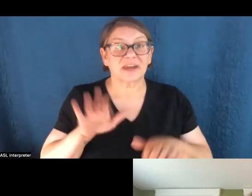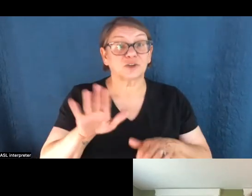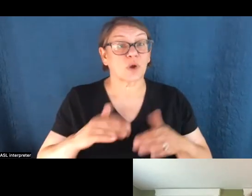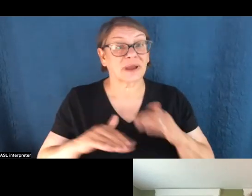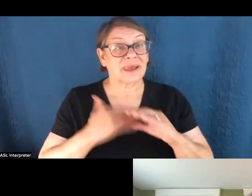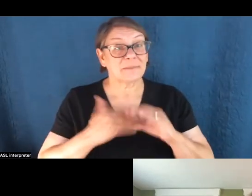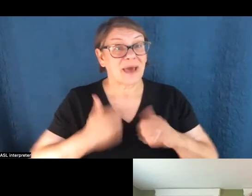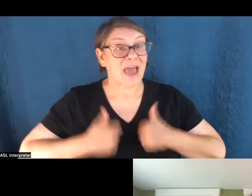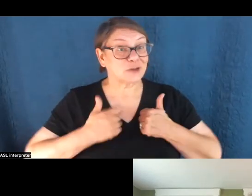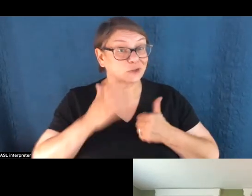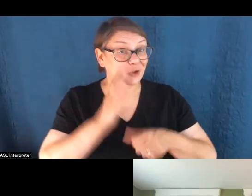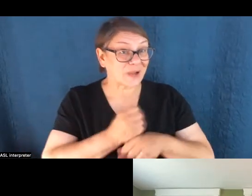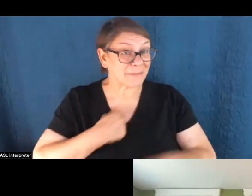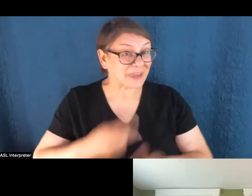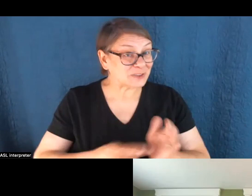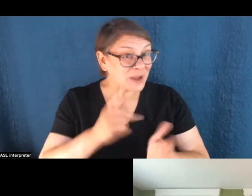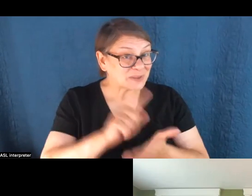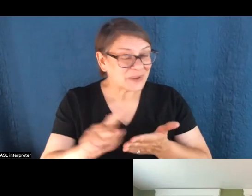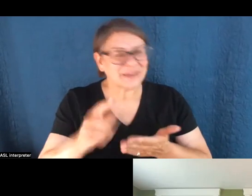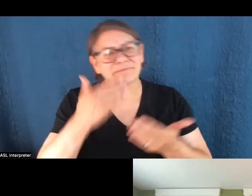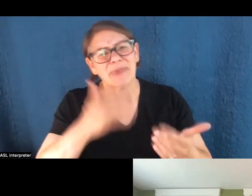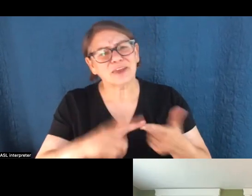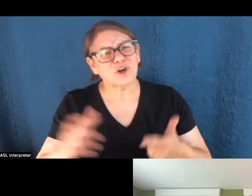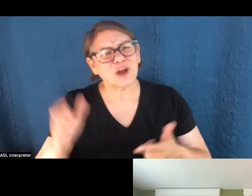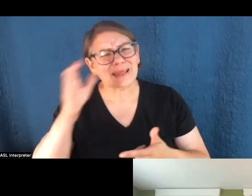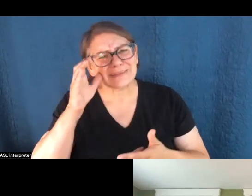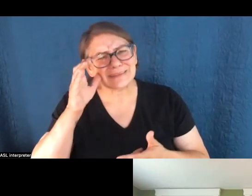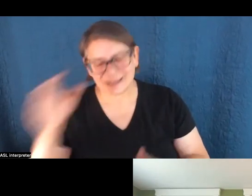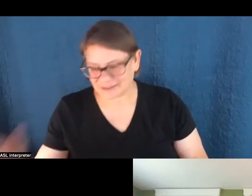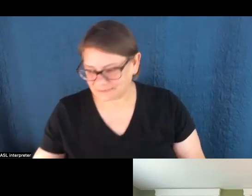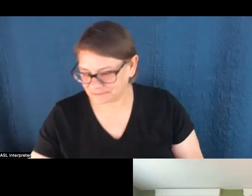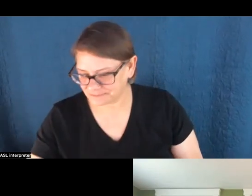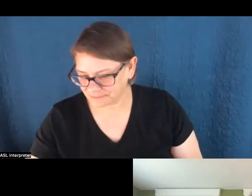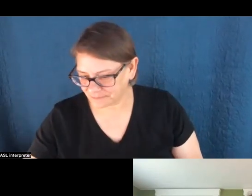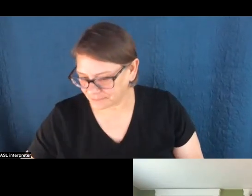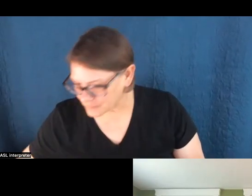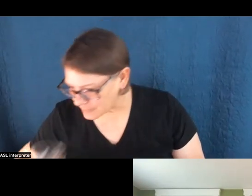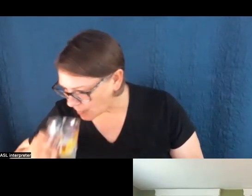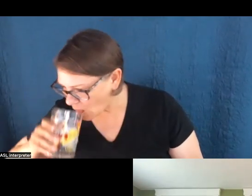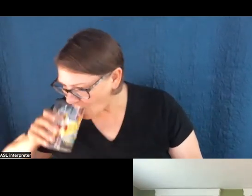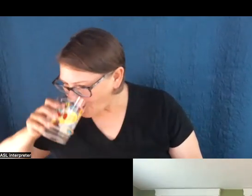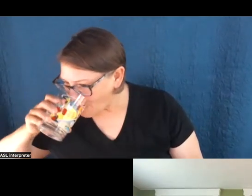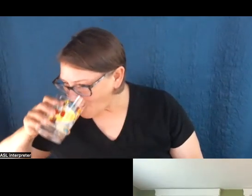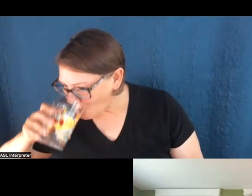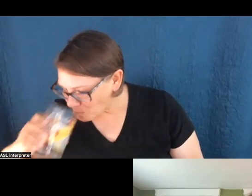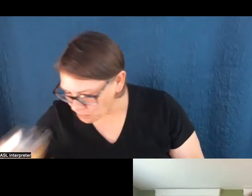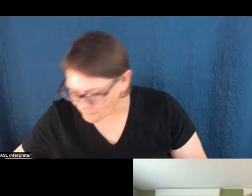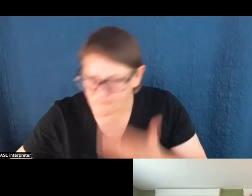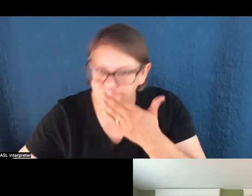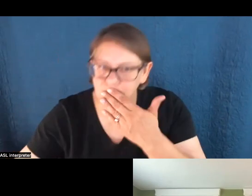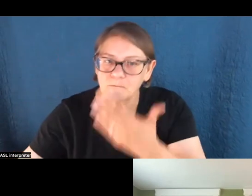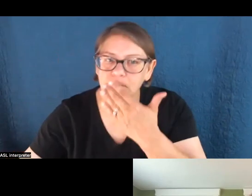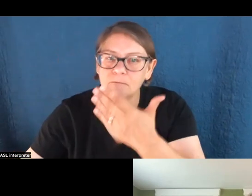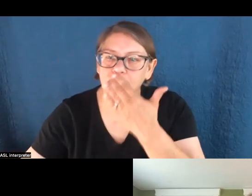and you'll hear from me twice a week. So thank you for listening and let's do some questions. Thank you so much, Sammy. That was